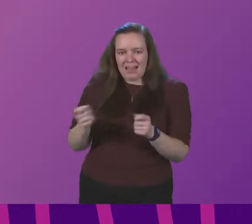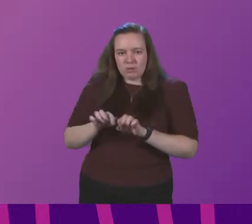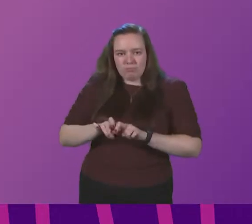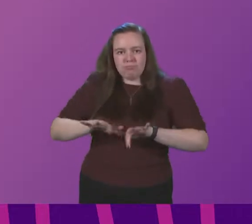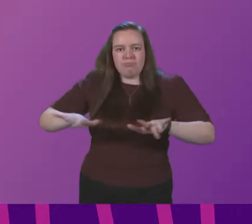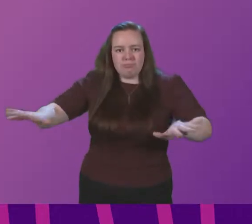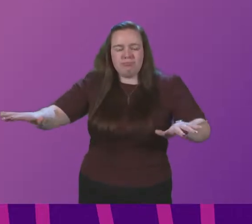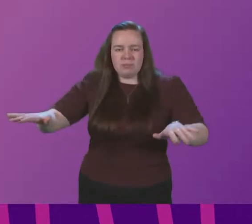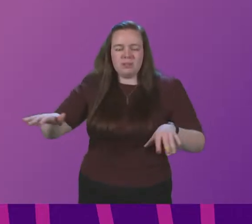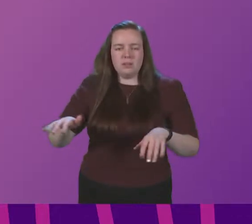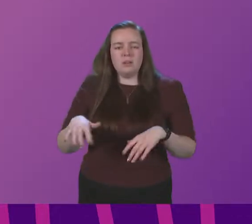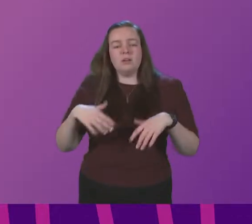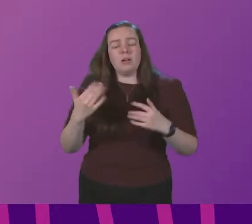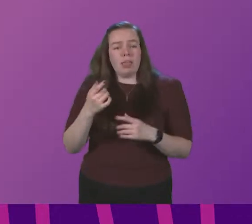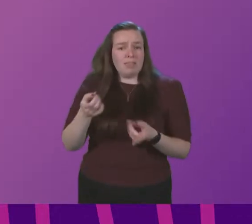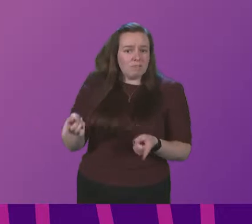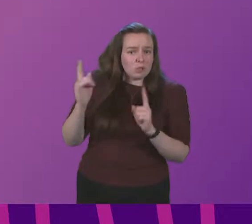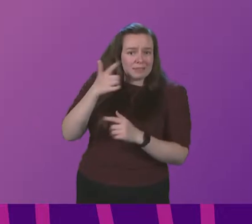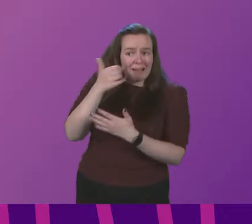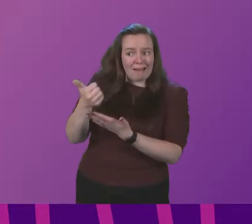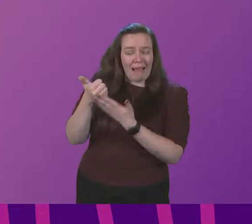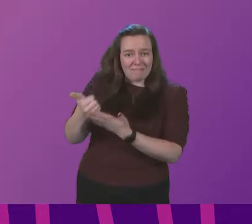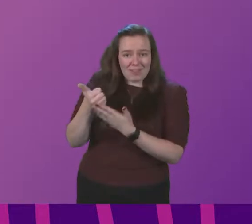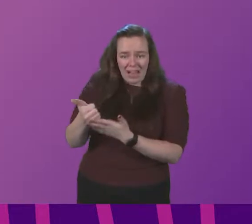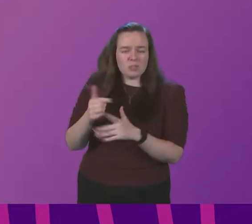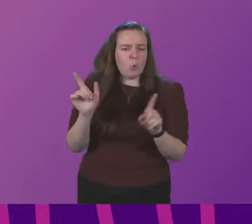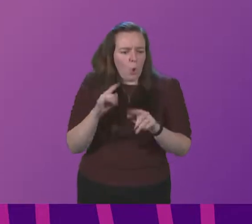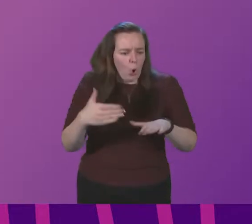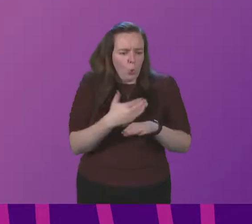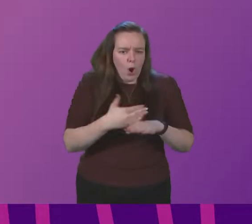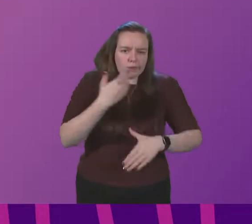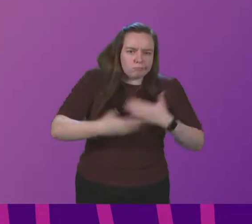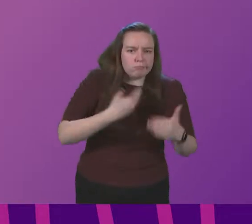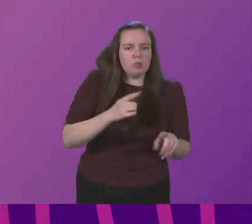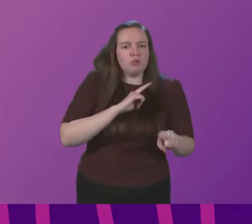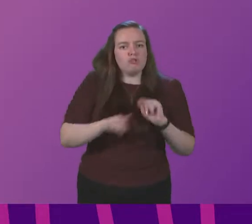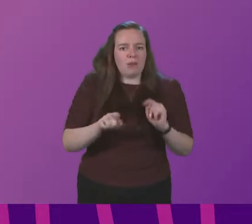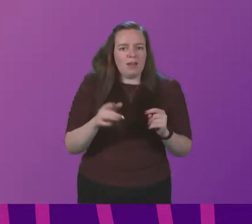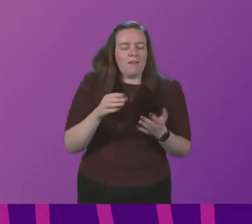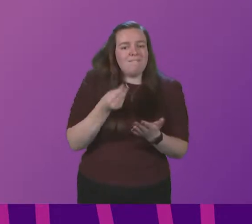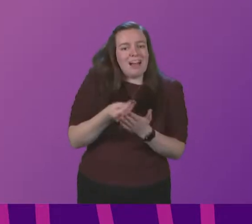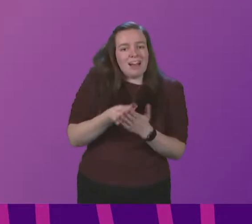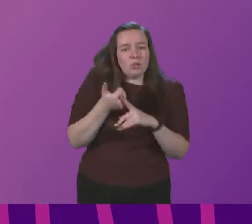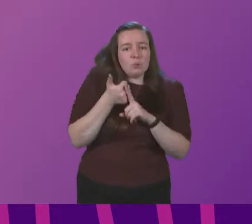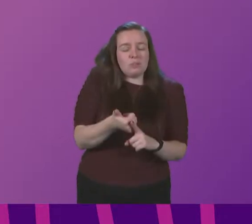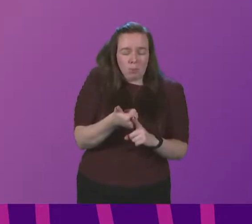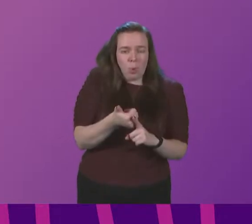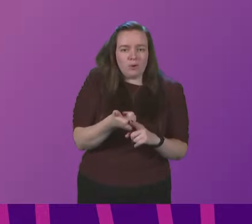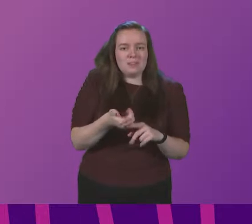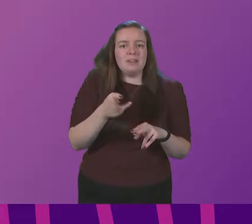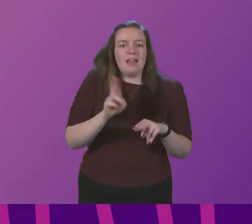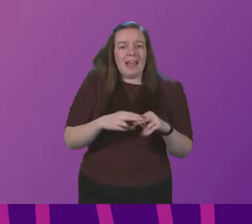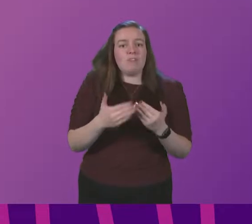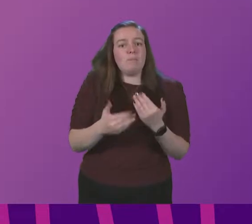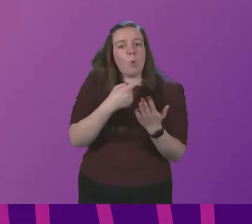Omicron variant. Could the First Minister advise the Chamber what work is ongoing to try to obtain the financial support required if further